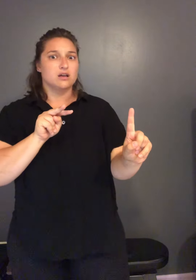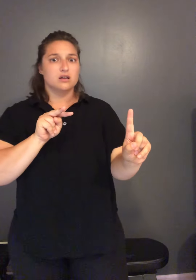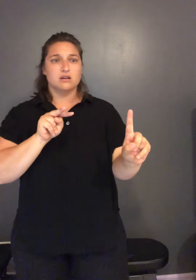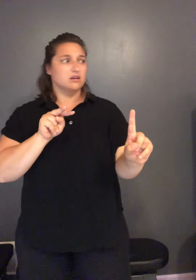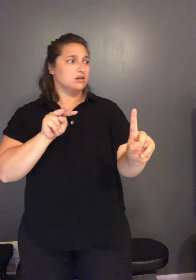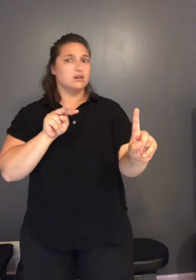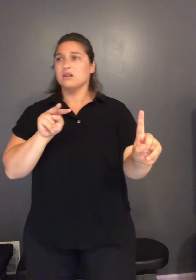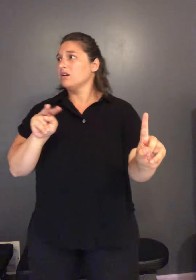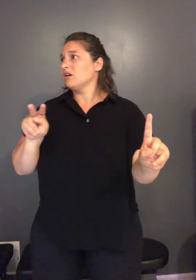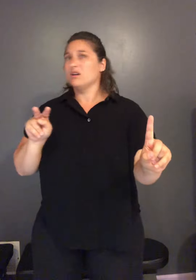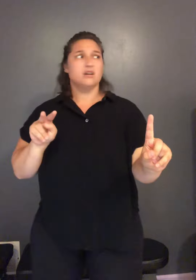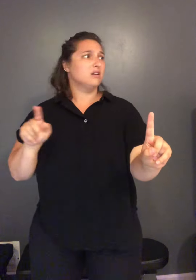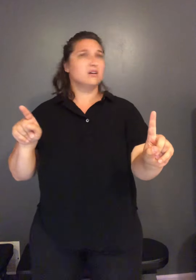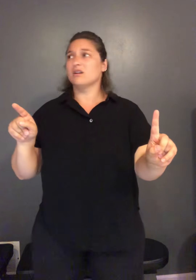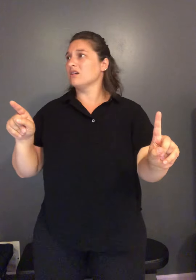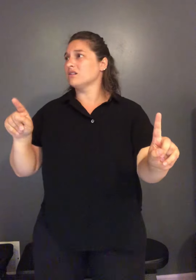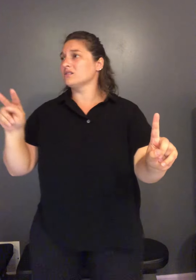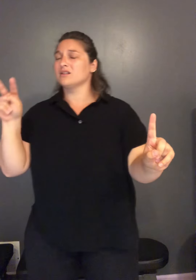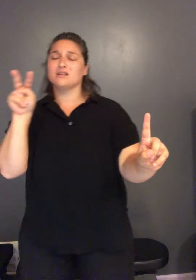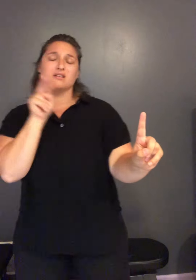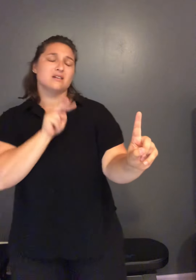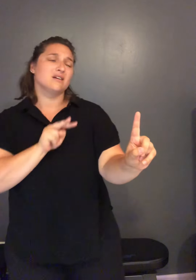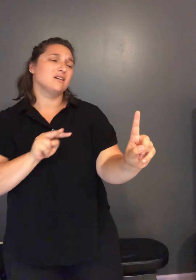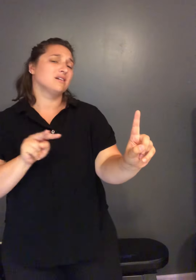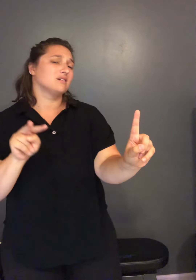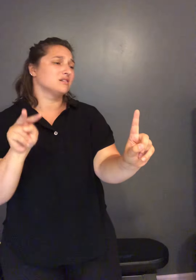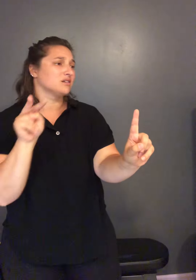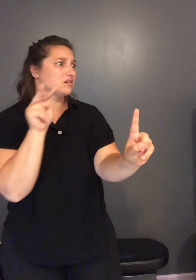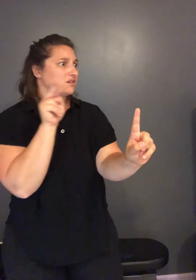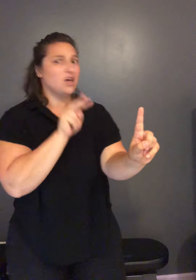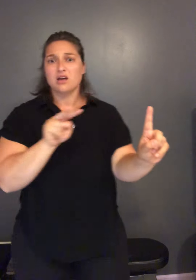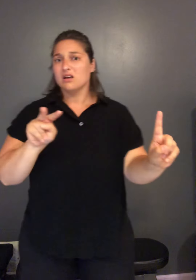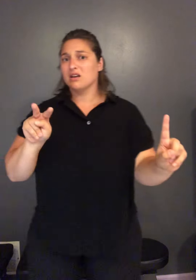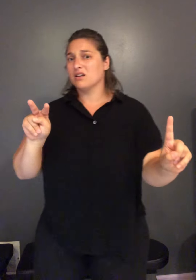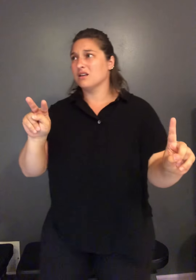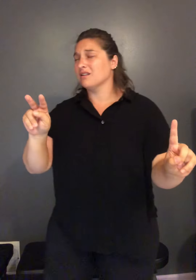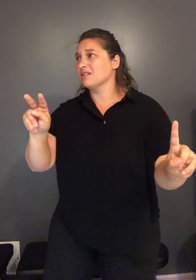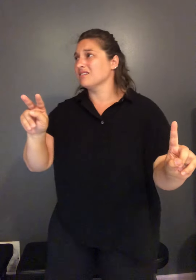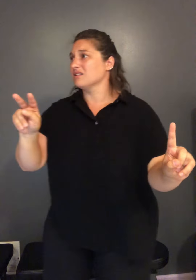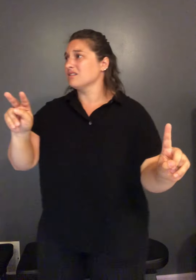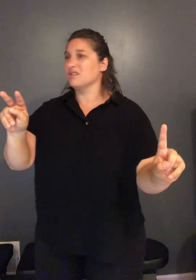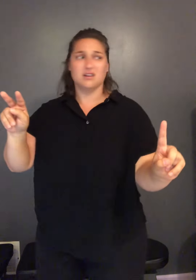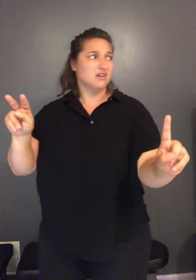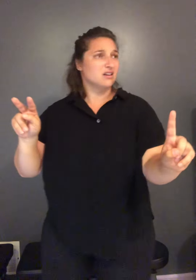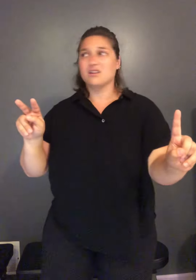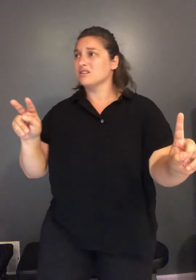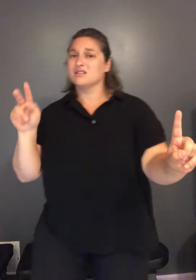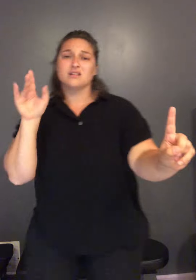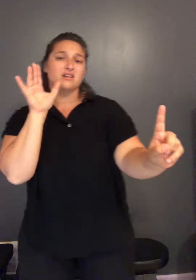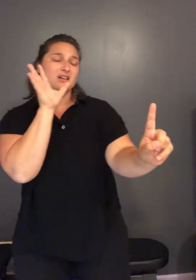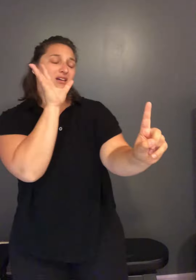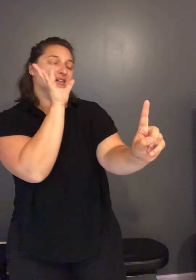know she is and her eyes are just and